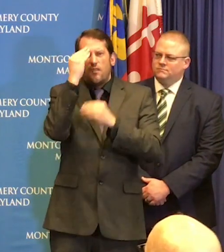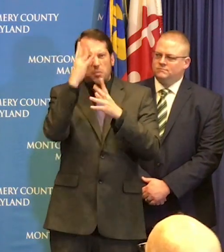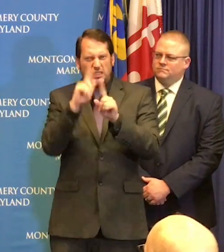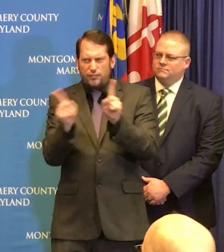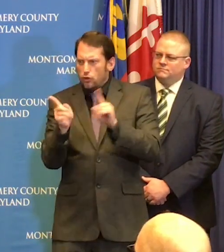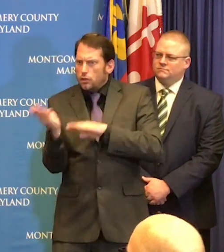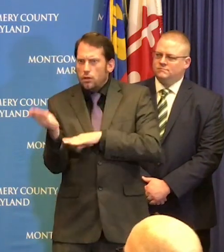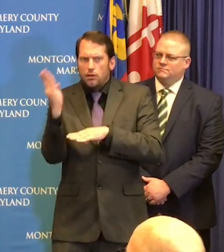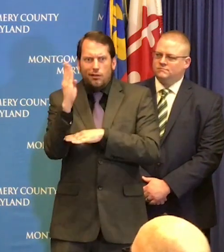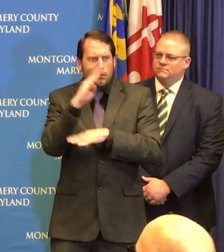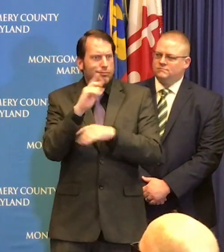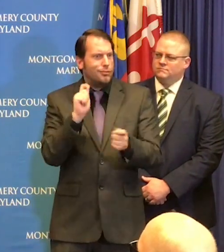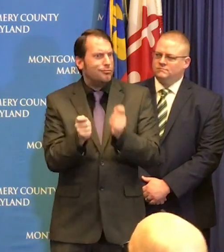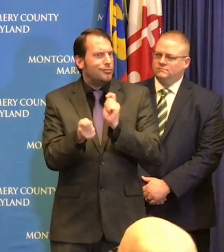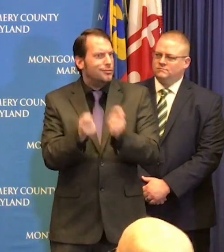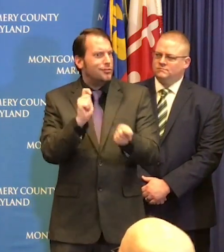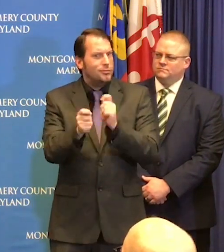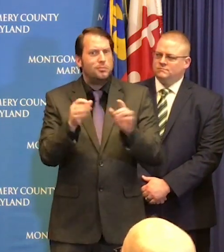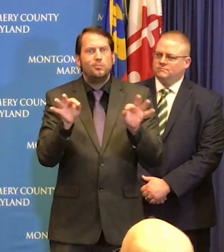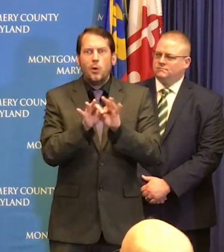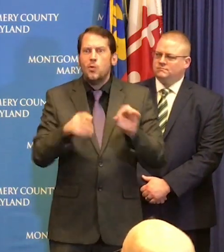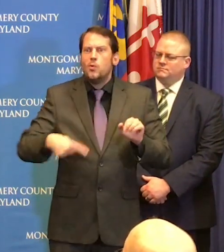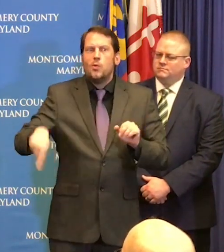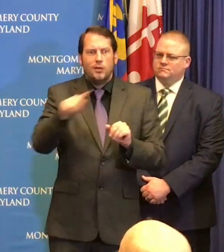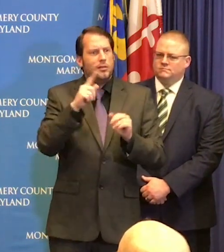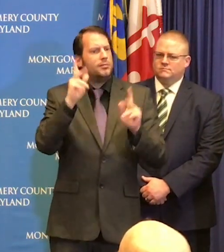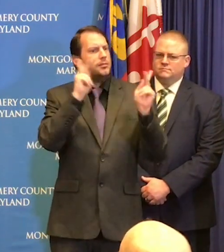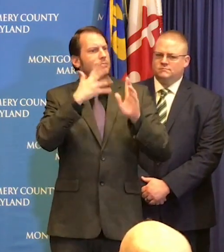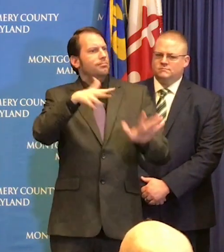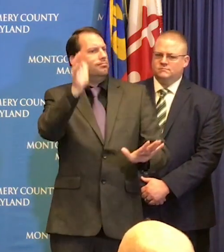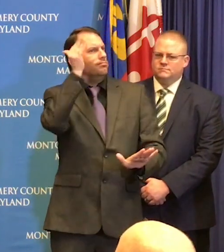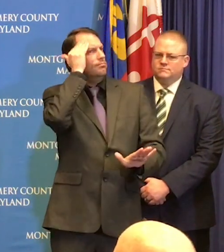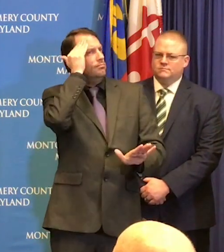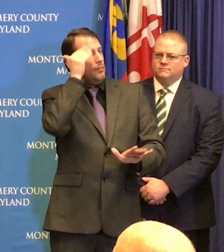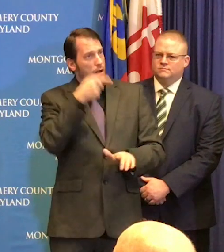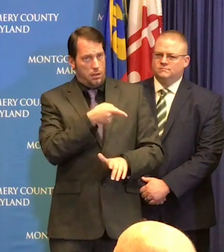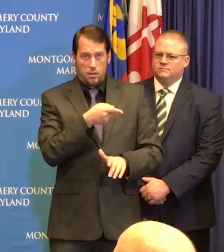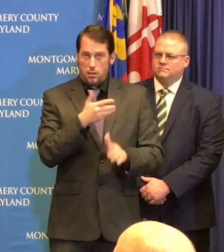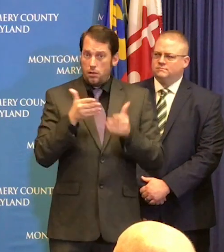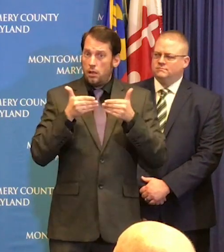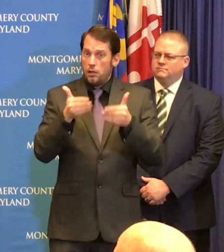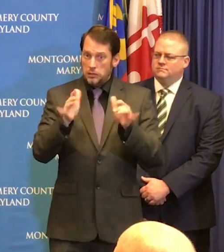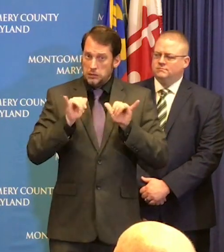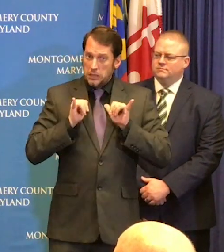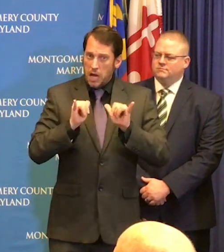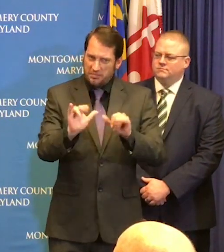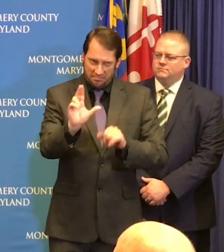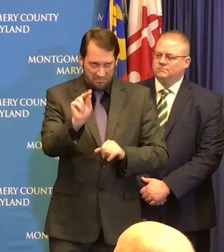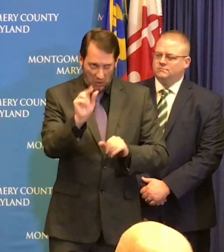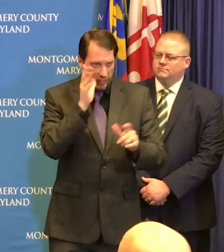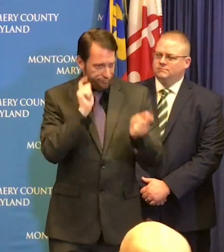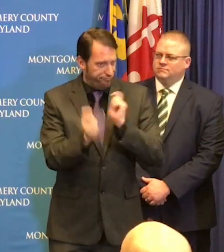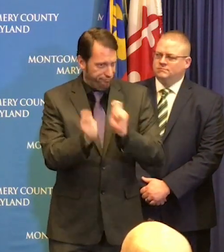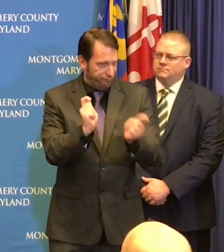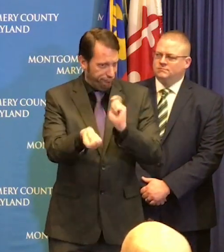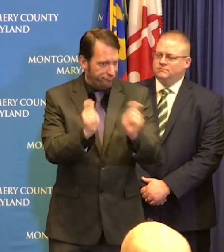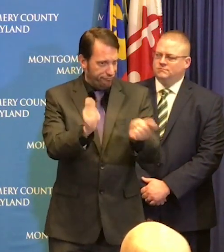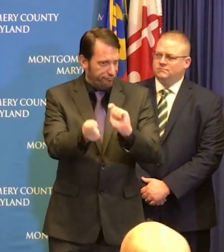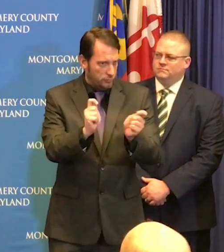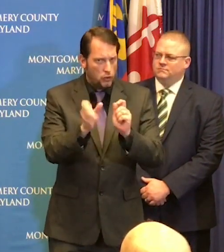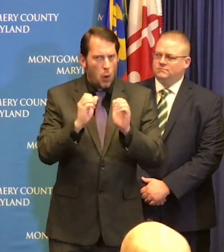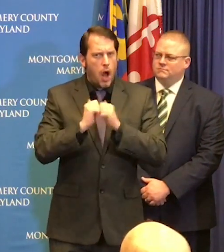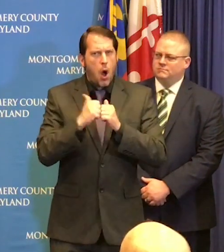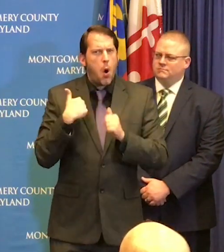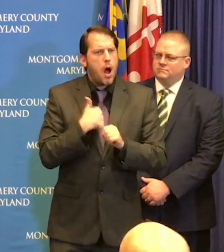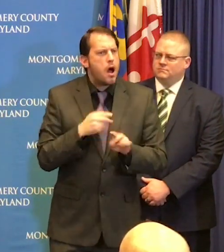like both the changing situation and an alteration of responses based on how the situation changes. I wanted to call